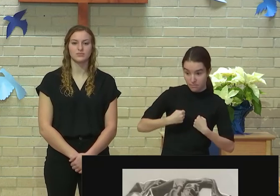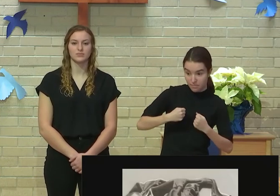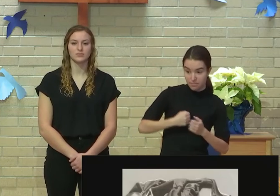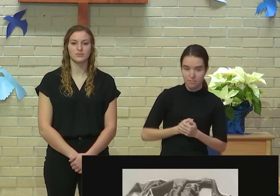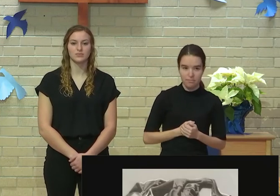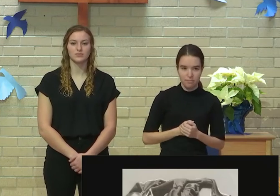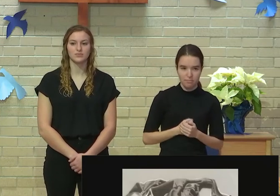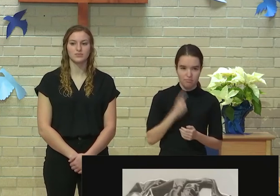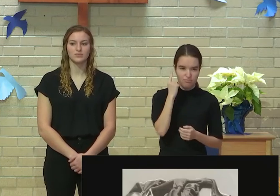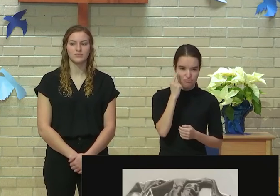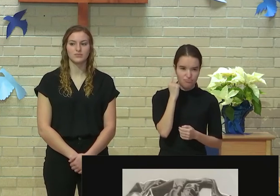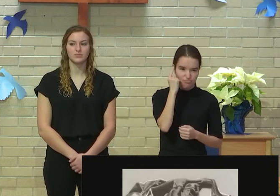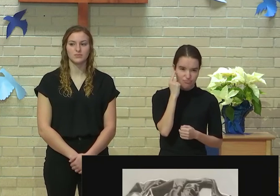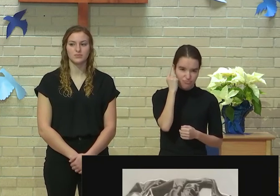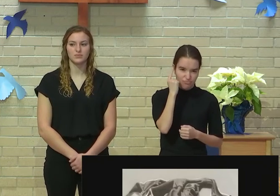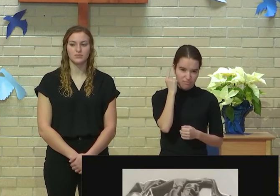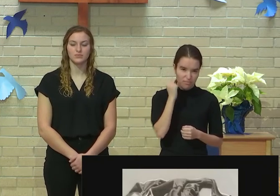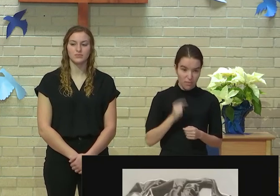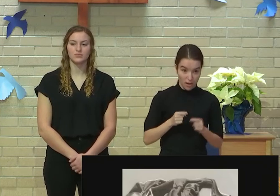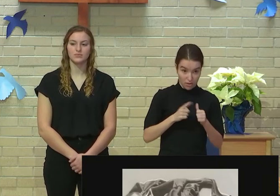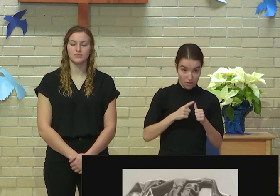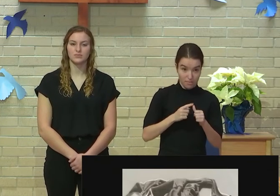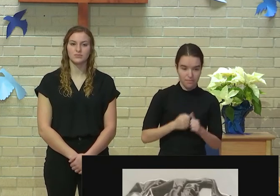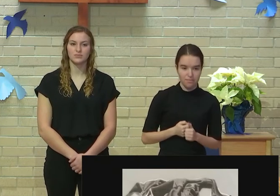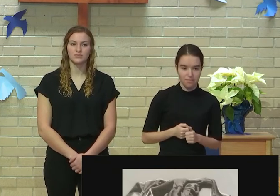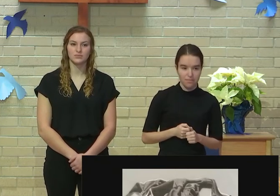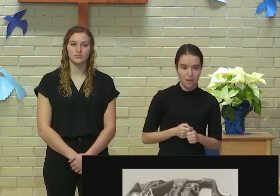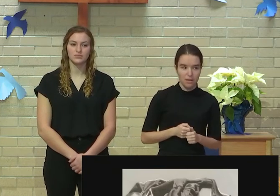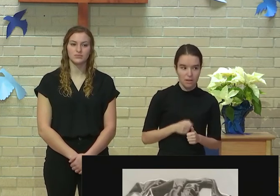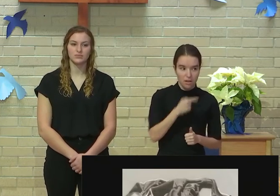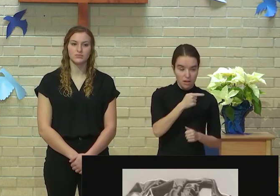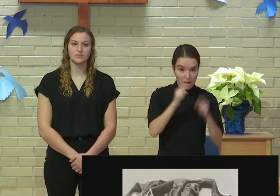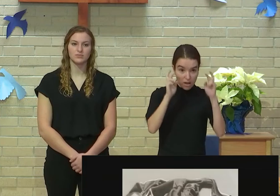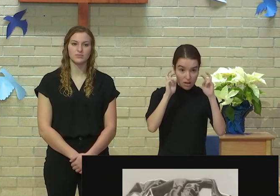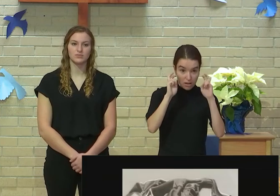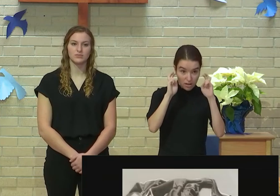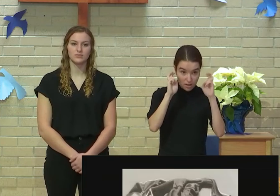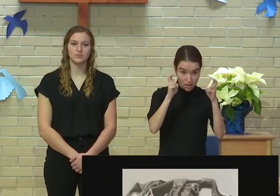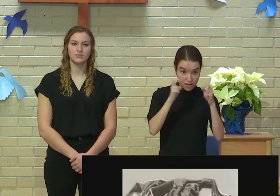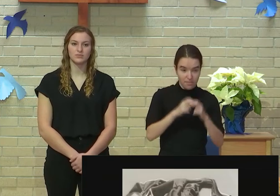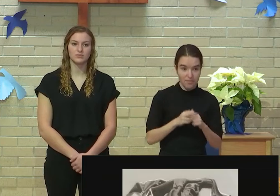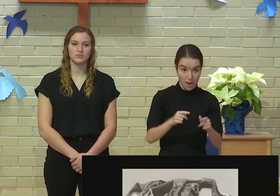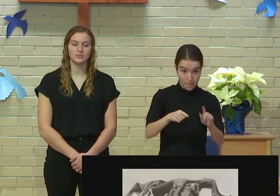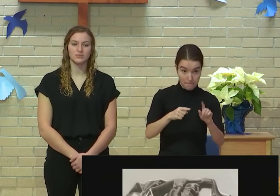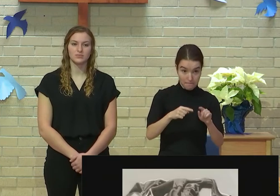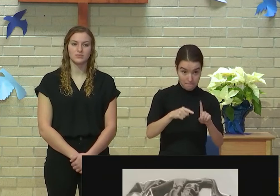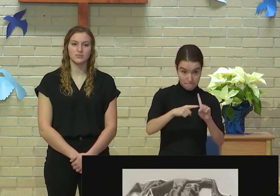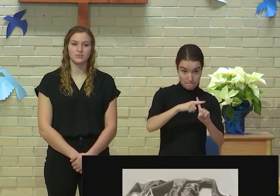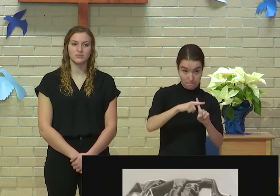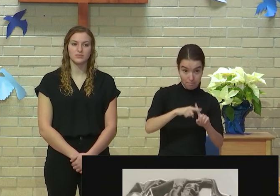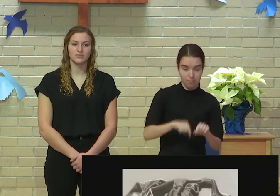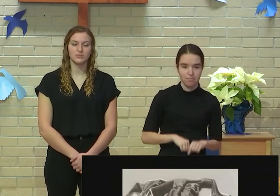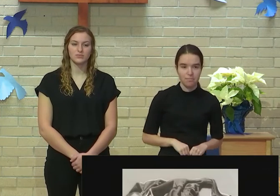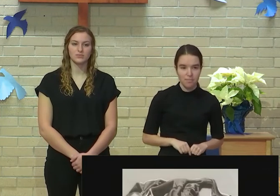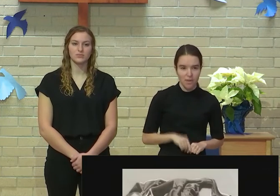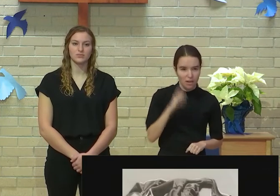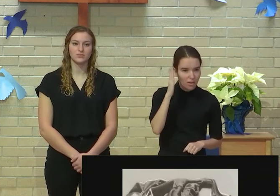the topic of this drawing a positive one, because I thought that